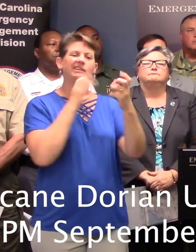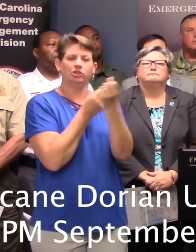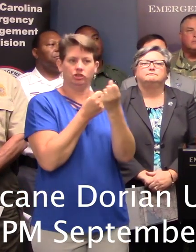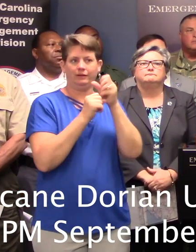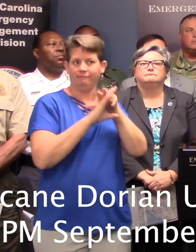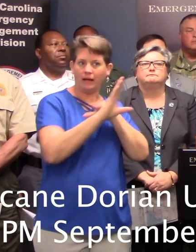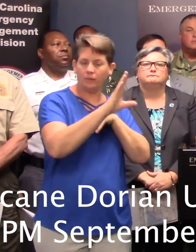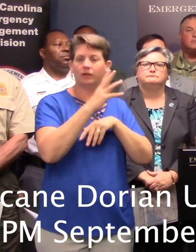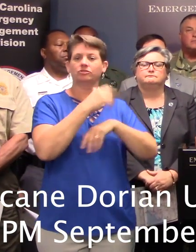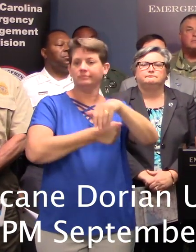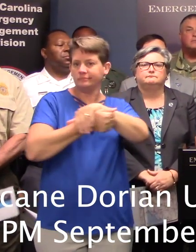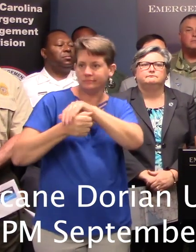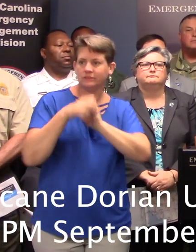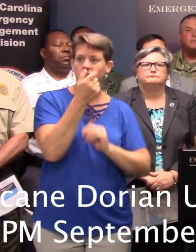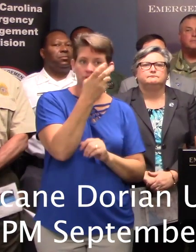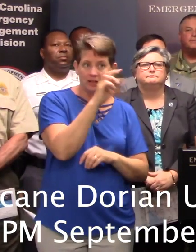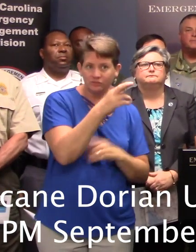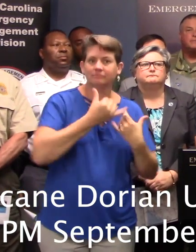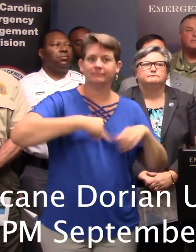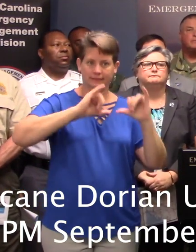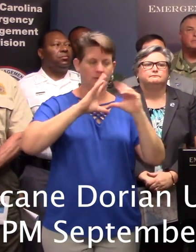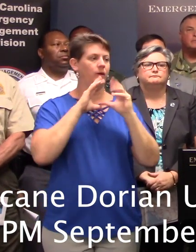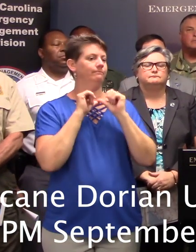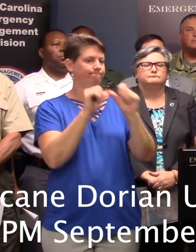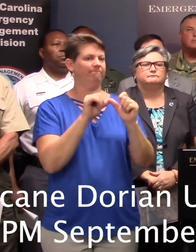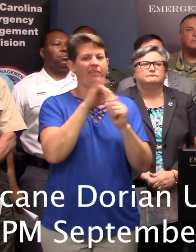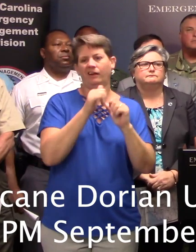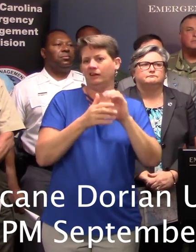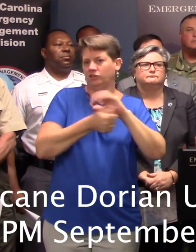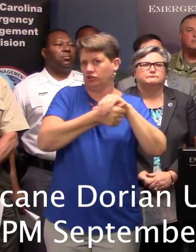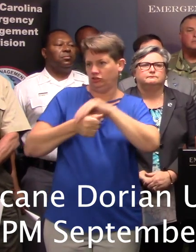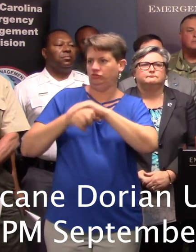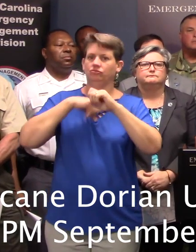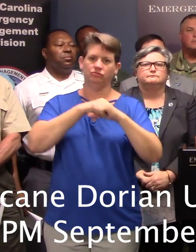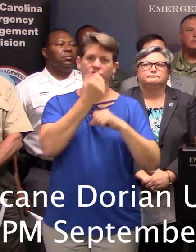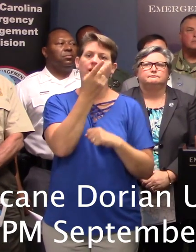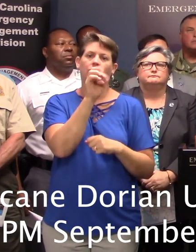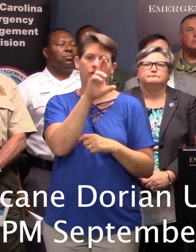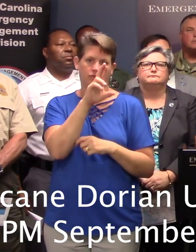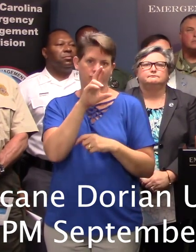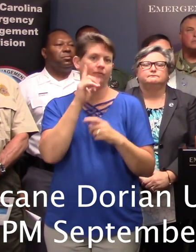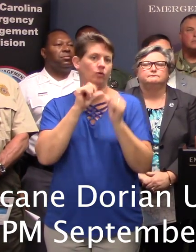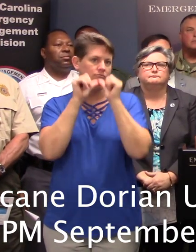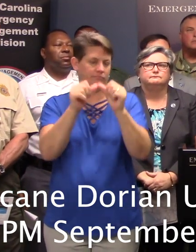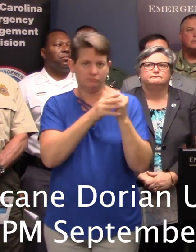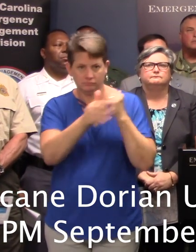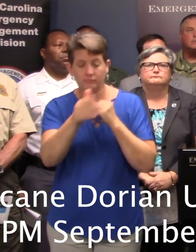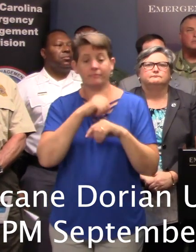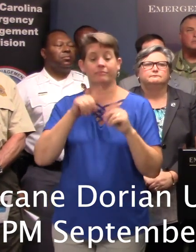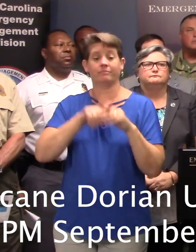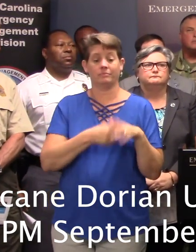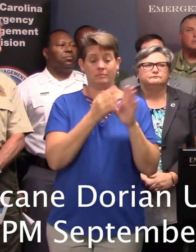evacuation and shelter operations and obviously going to maintain sheltering operations for the near term. But we're moving also to